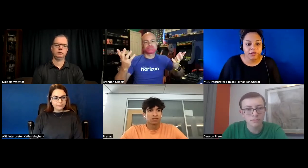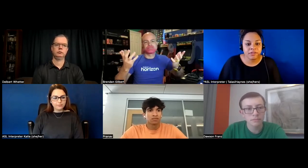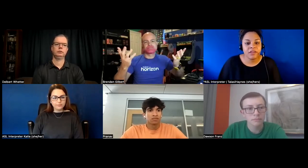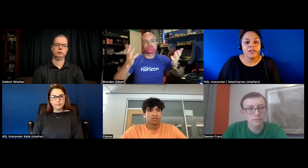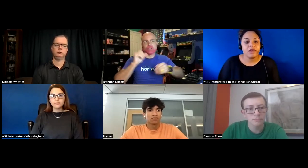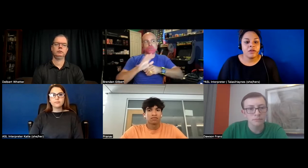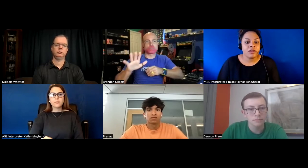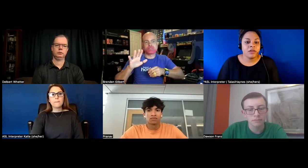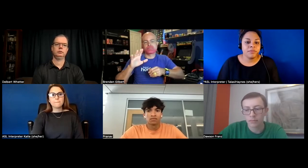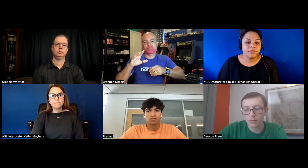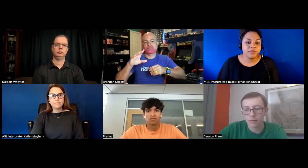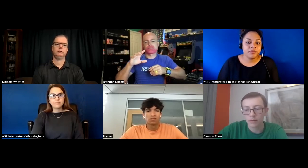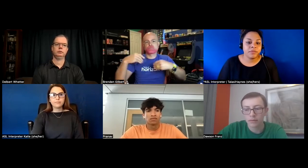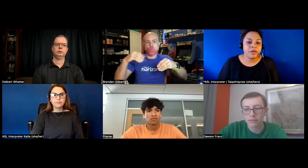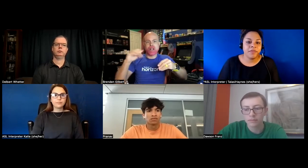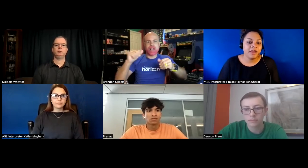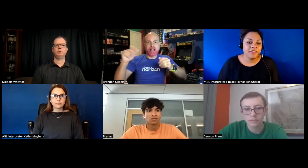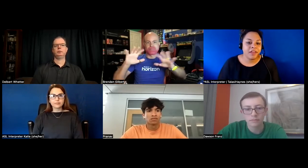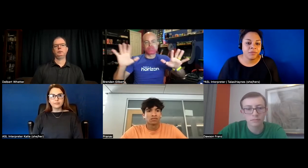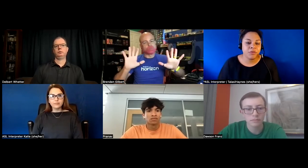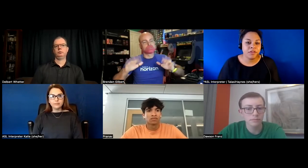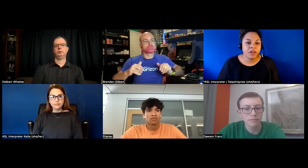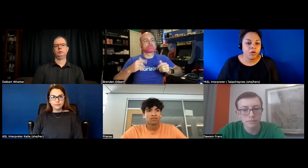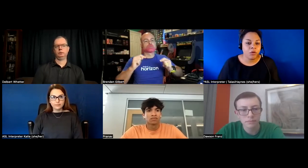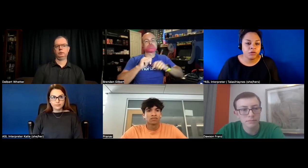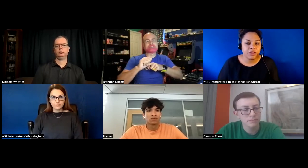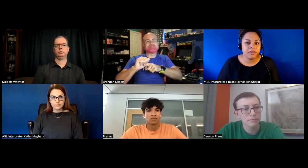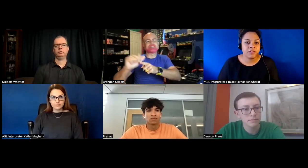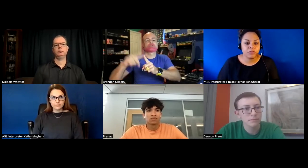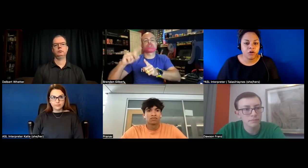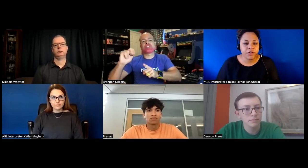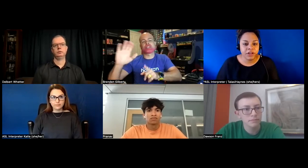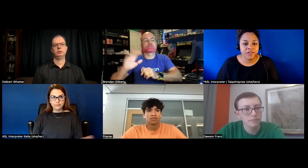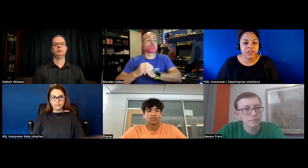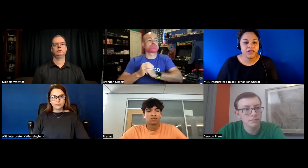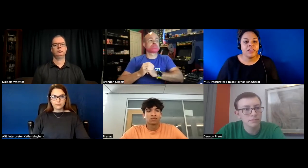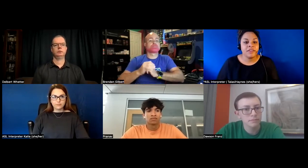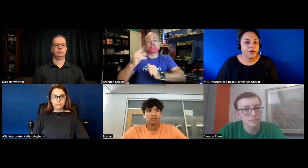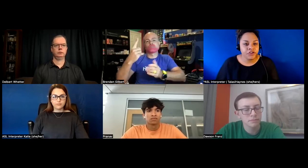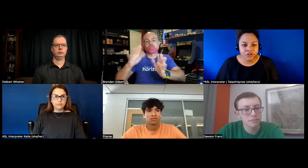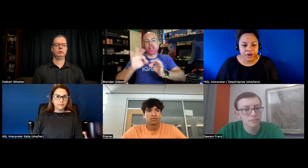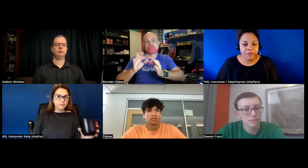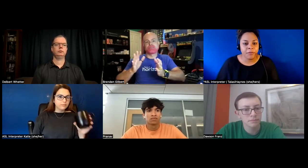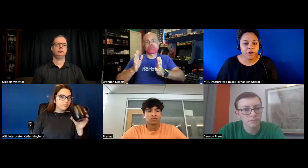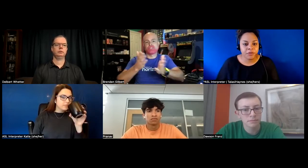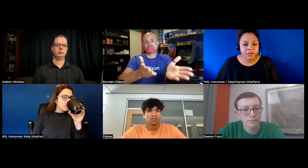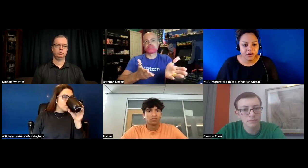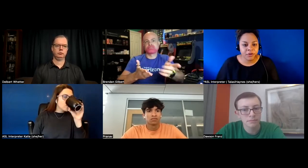um i think at the time there was a lot of pull because the covet had just hit they were unsure how the market was going to go